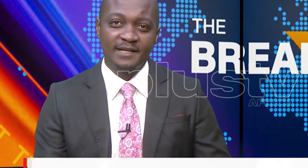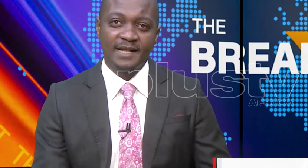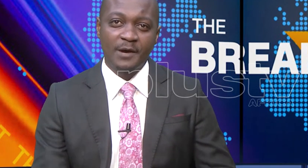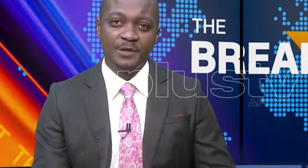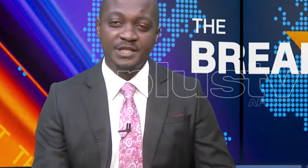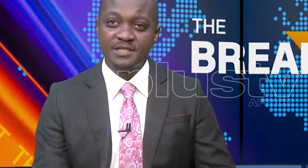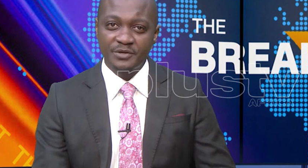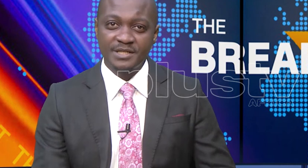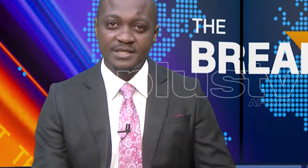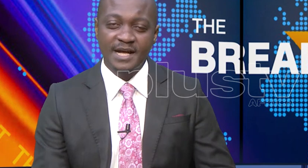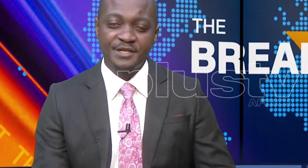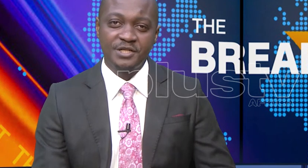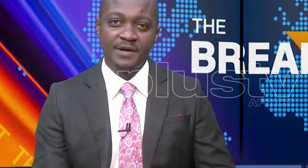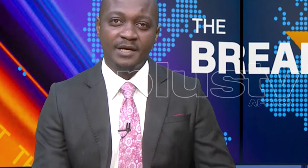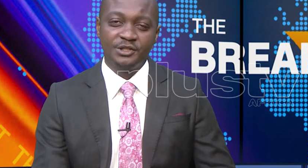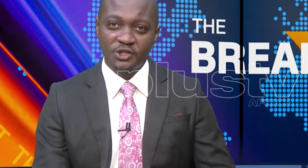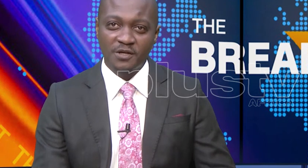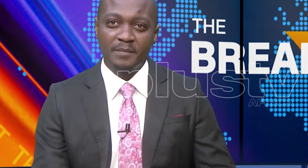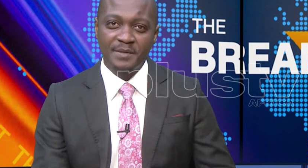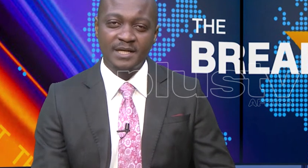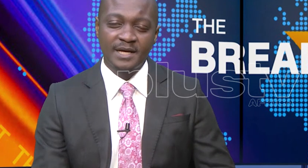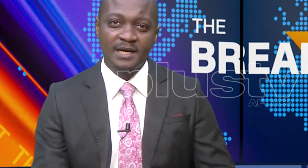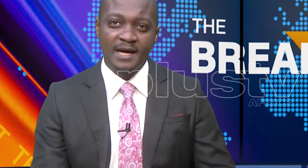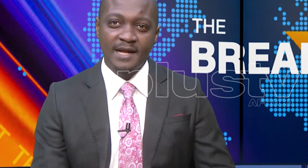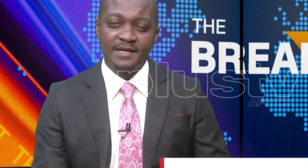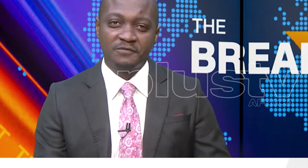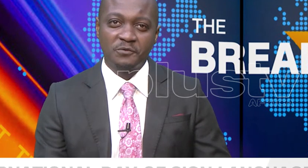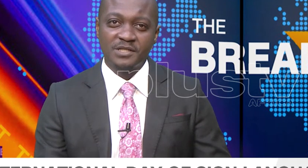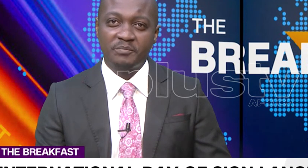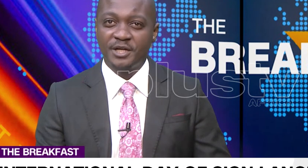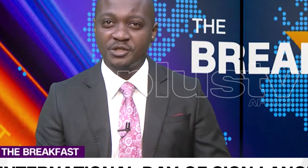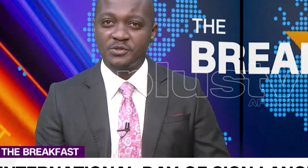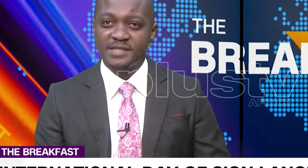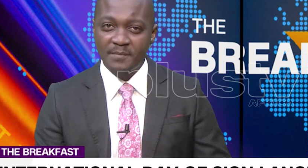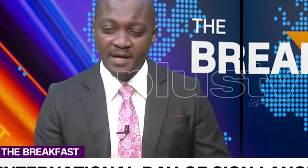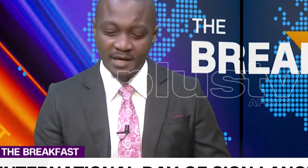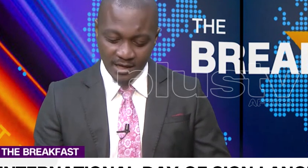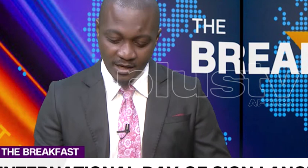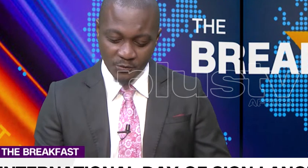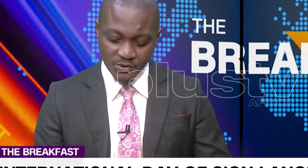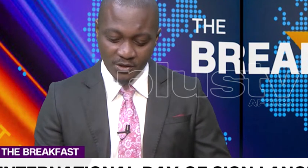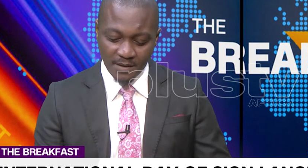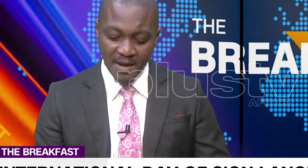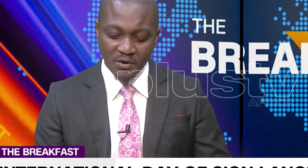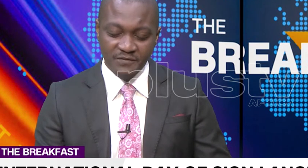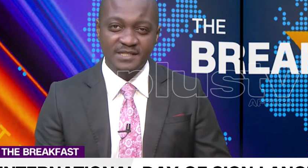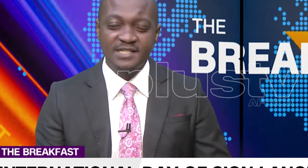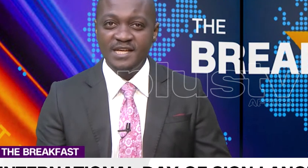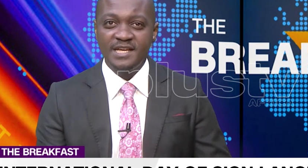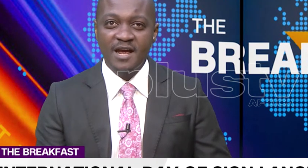Language Interpreters in Nigeria, John Bamidele, and, of course, Precious Ozemine, who is a member of the See Here